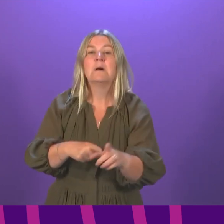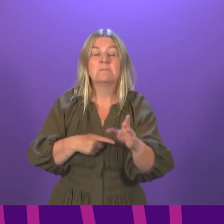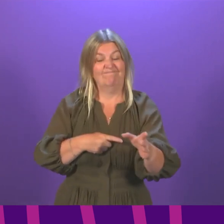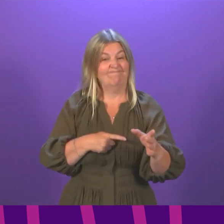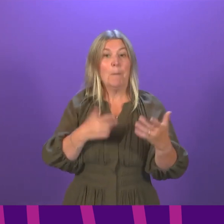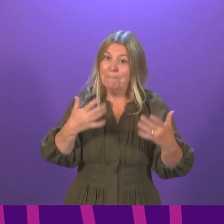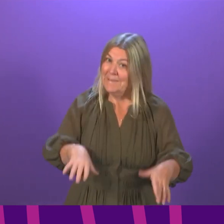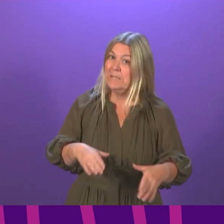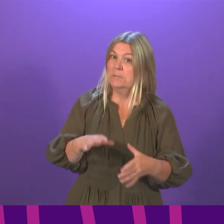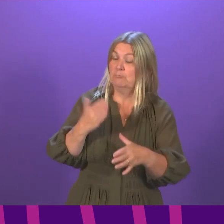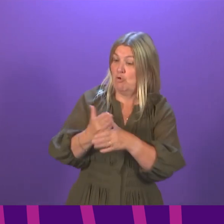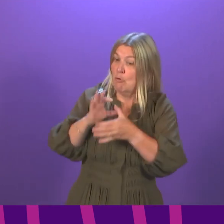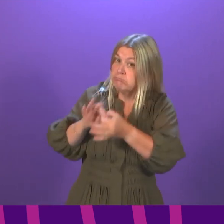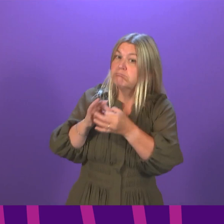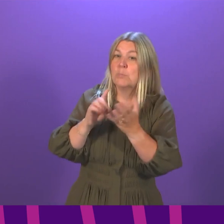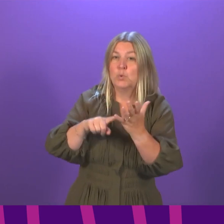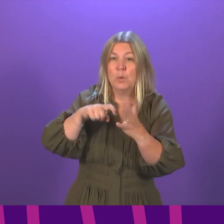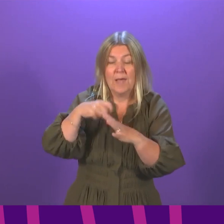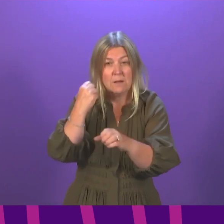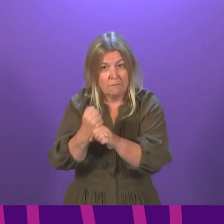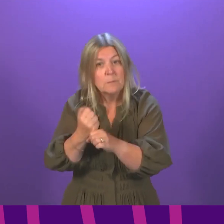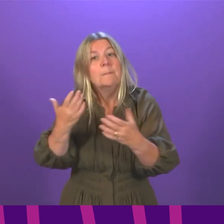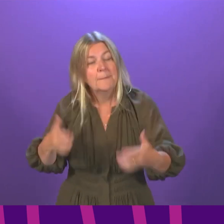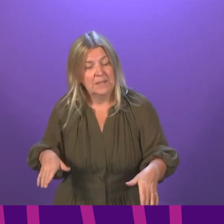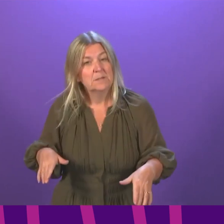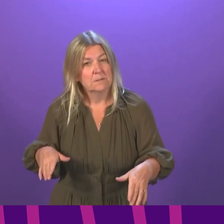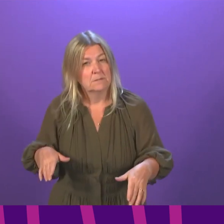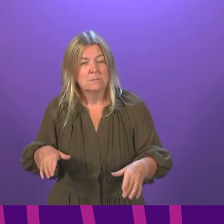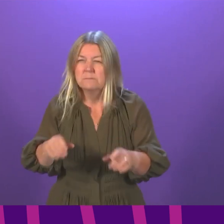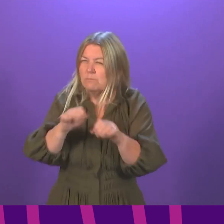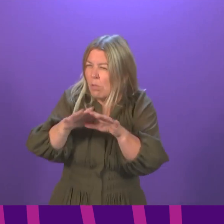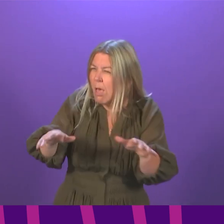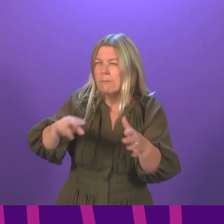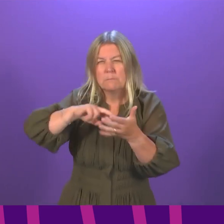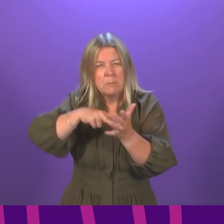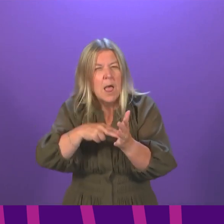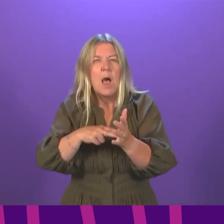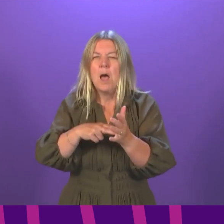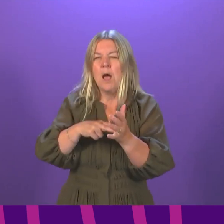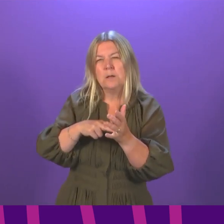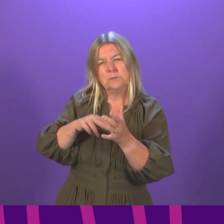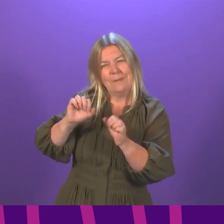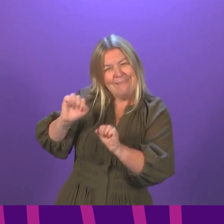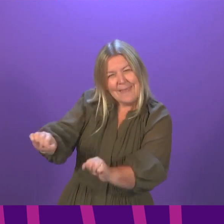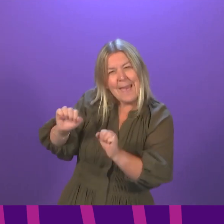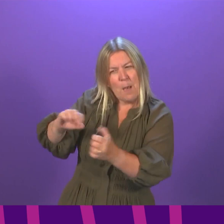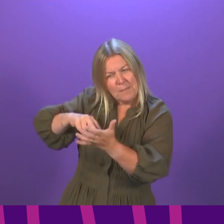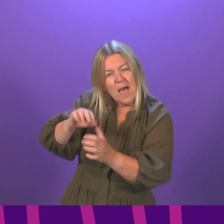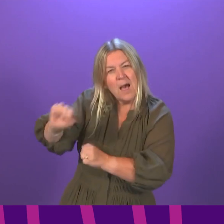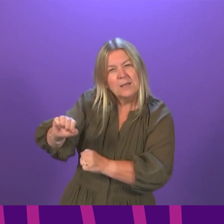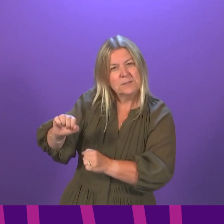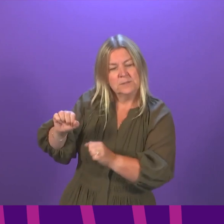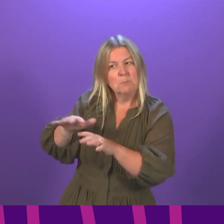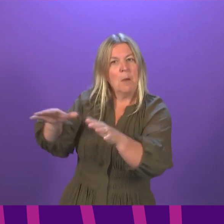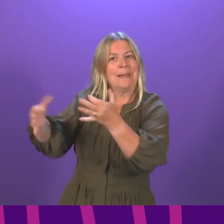the potential remit of the public inquiry it has committed to, so that we understand what issues